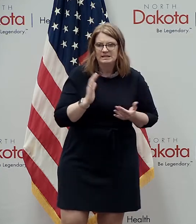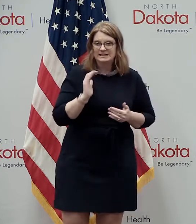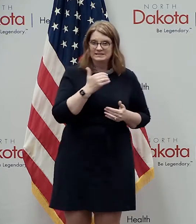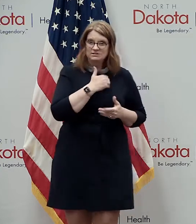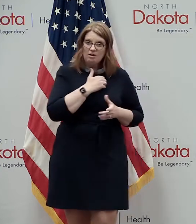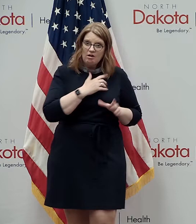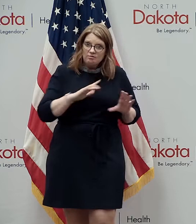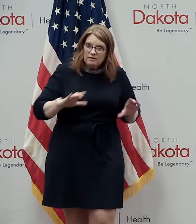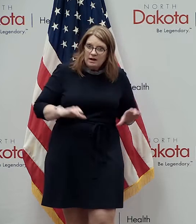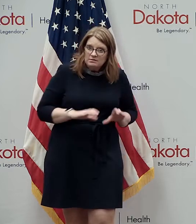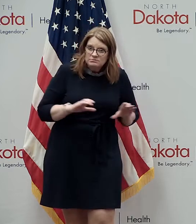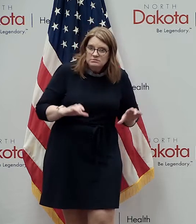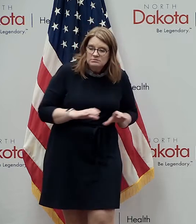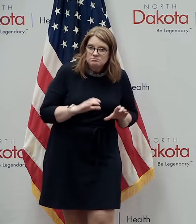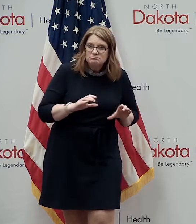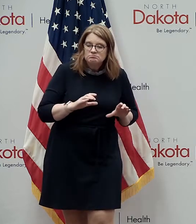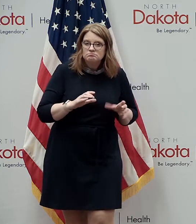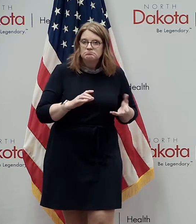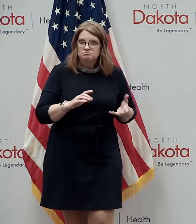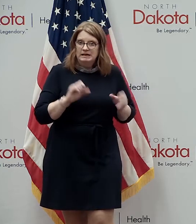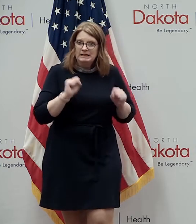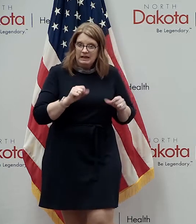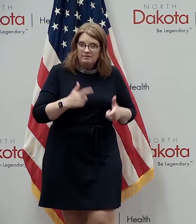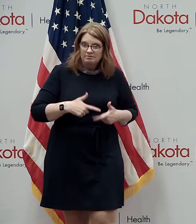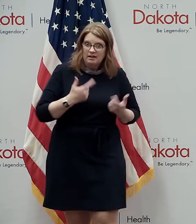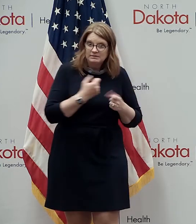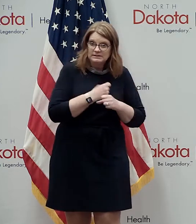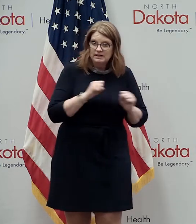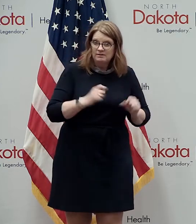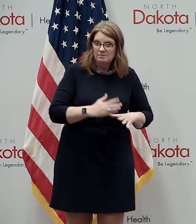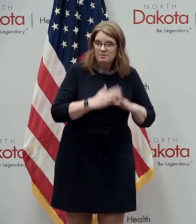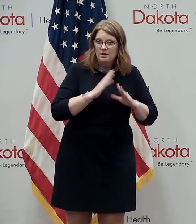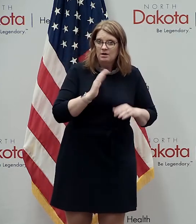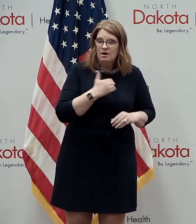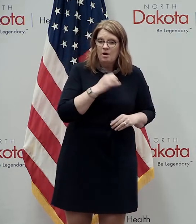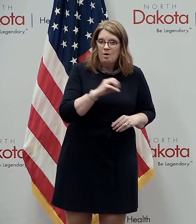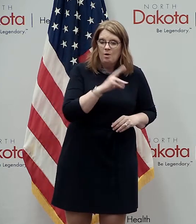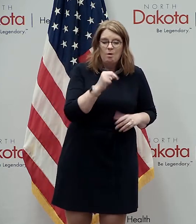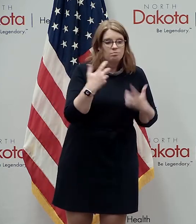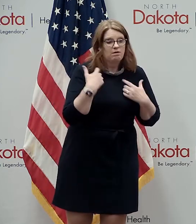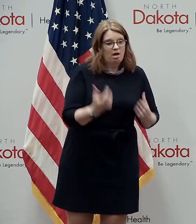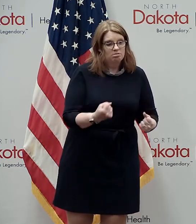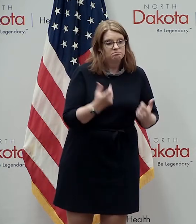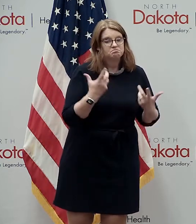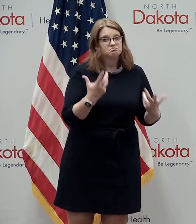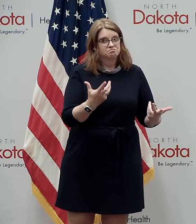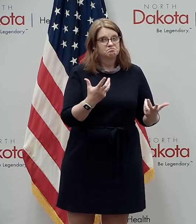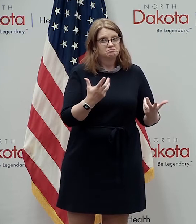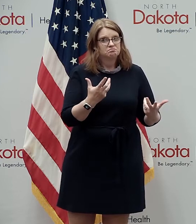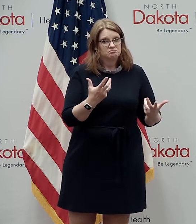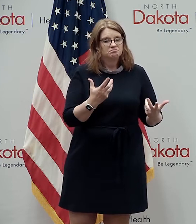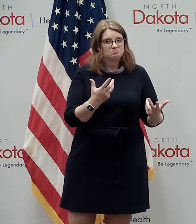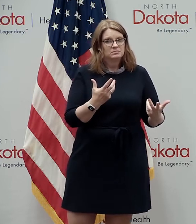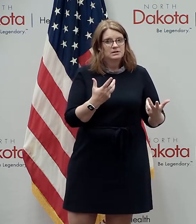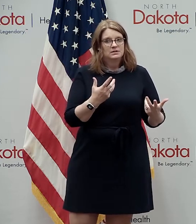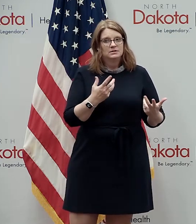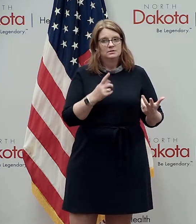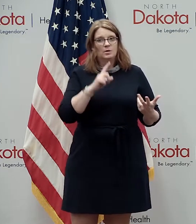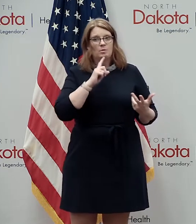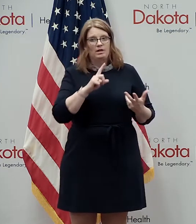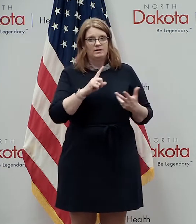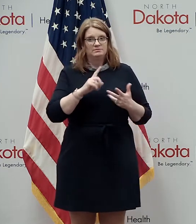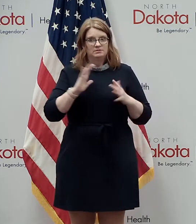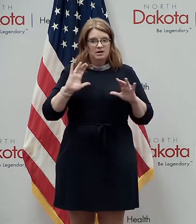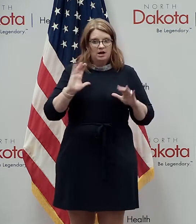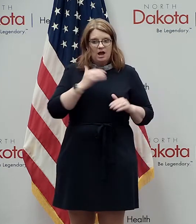while they may be life-saving and protect our own health certainly at this period of time our actions can